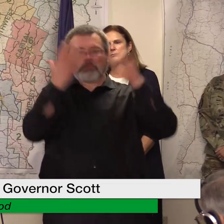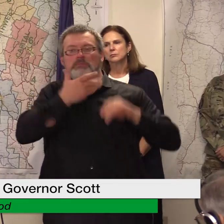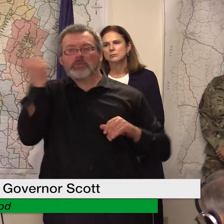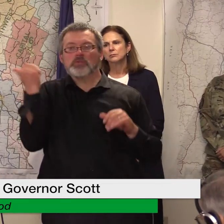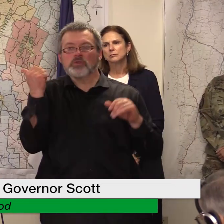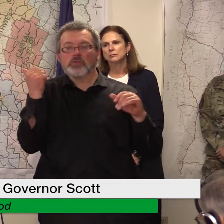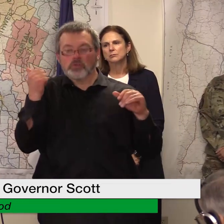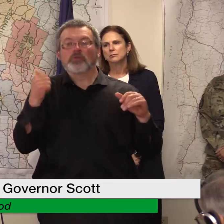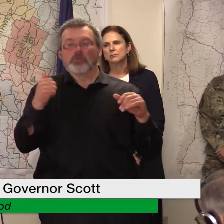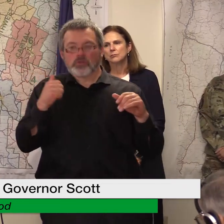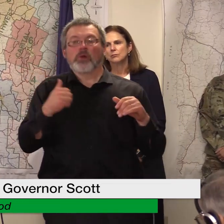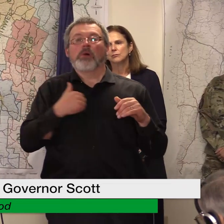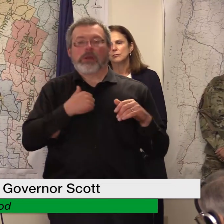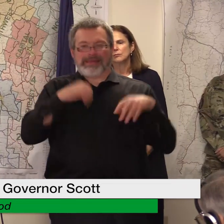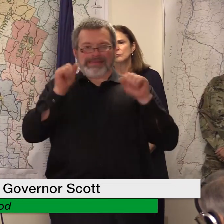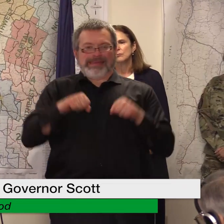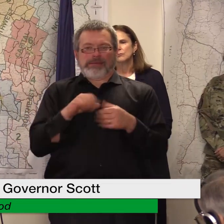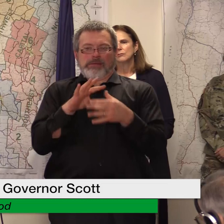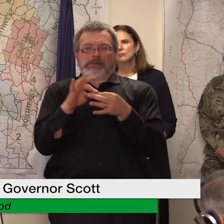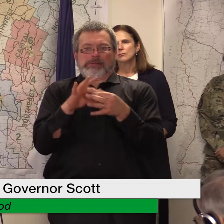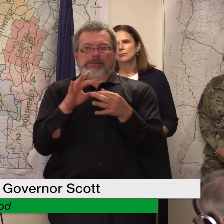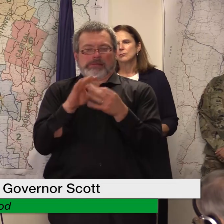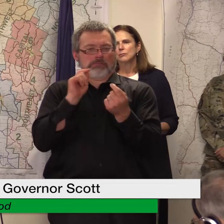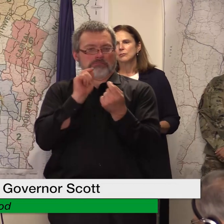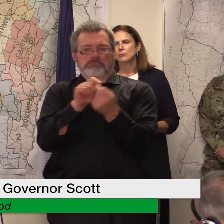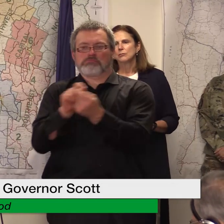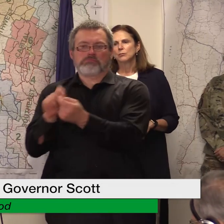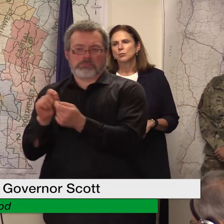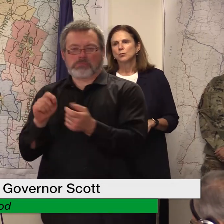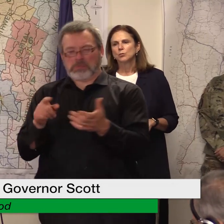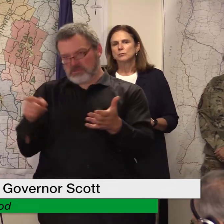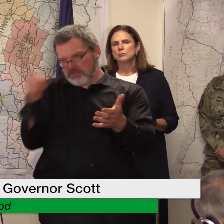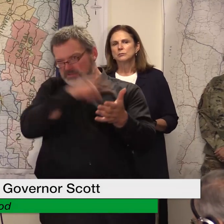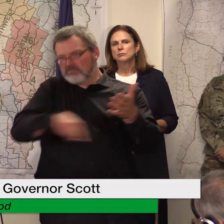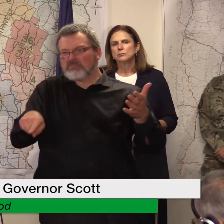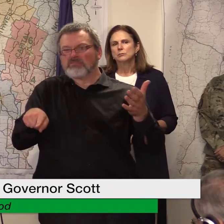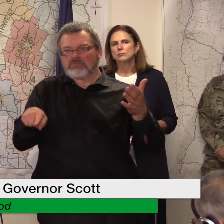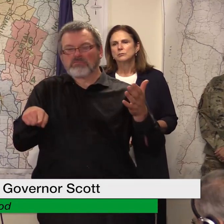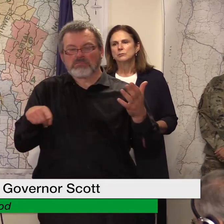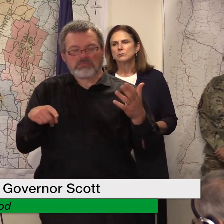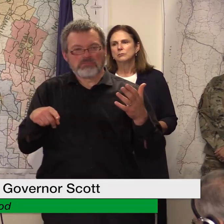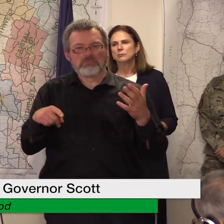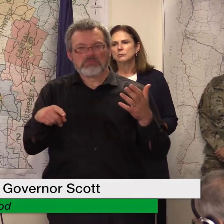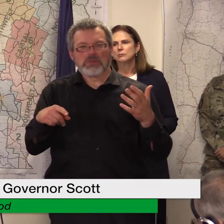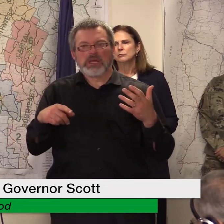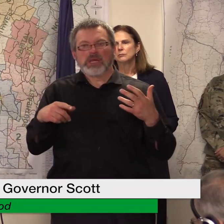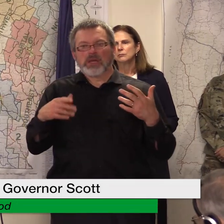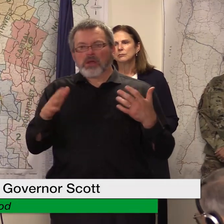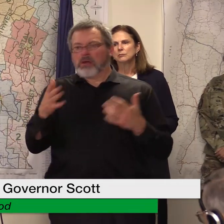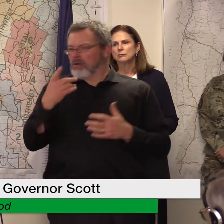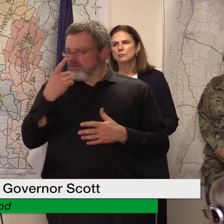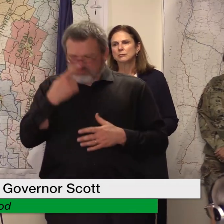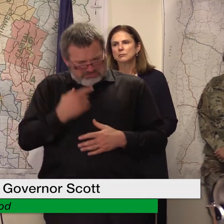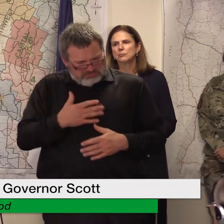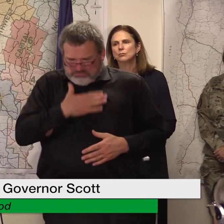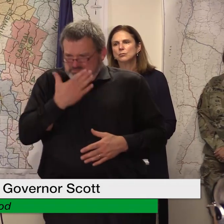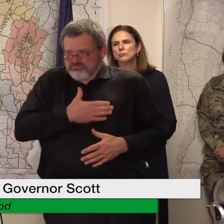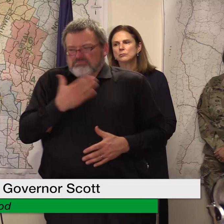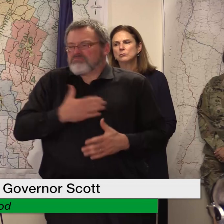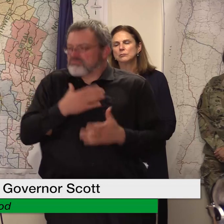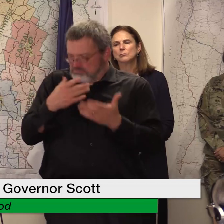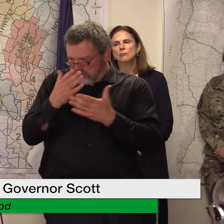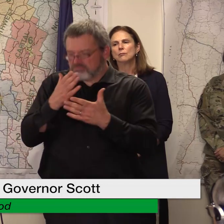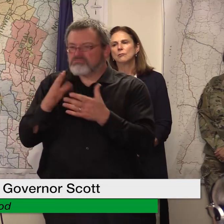summary of all of the more detailed information that we've been collecting this week and we're happy to share that with you but at this point